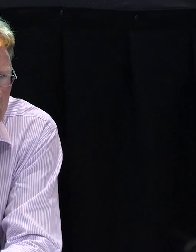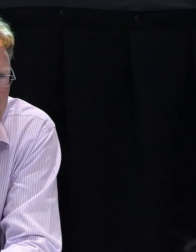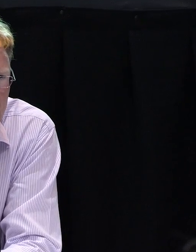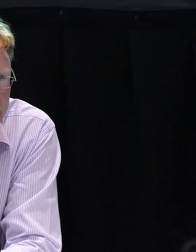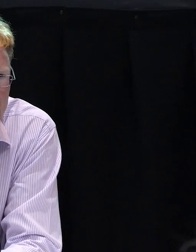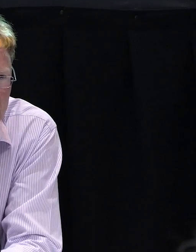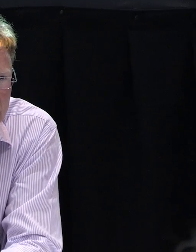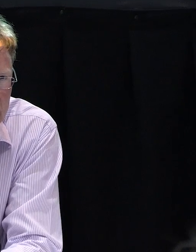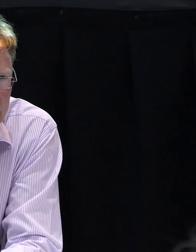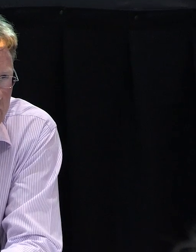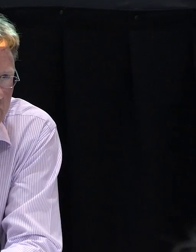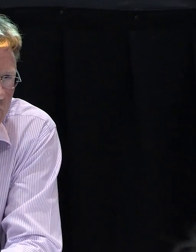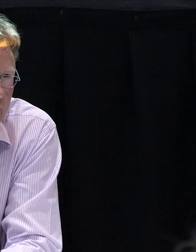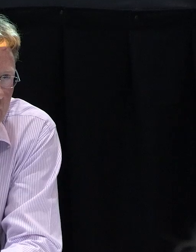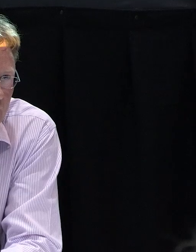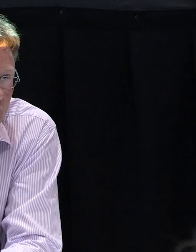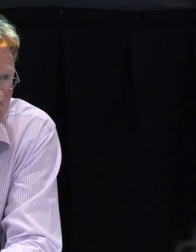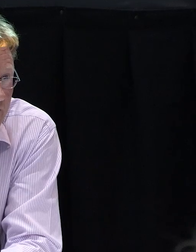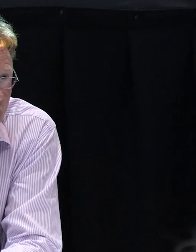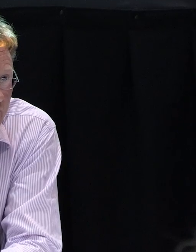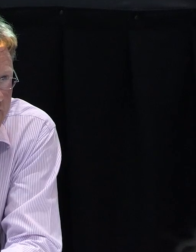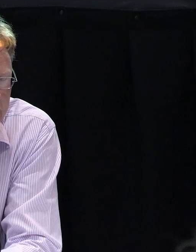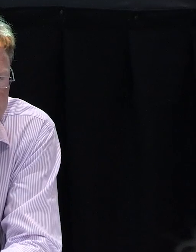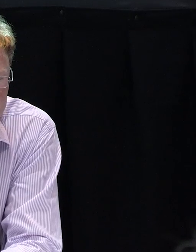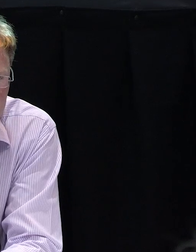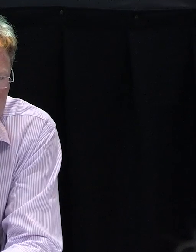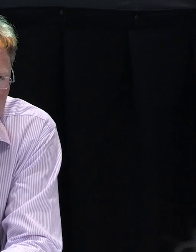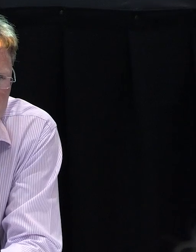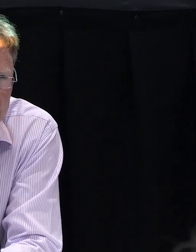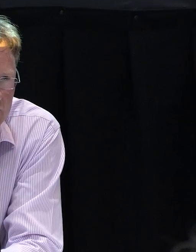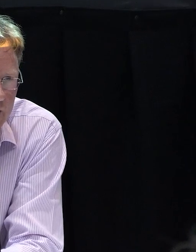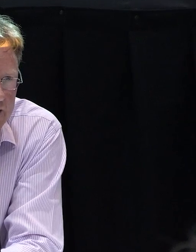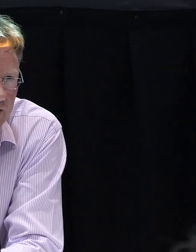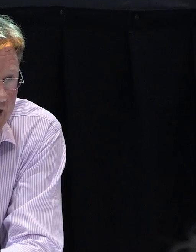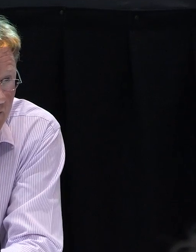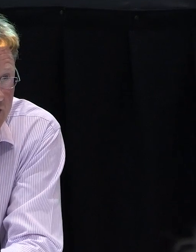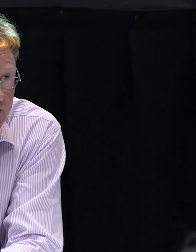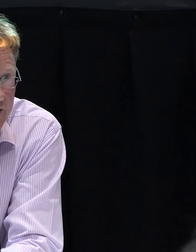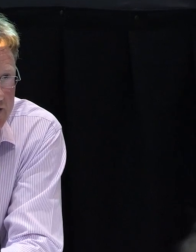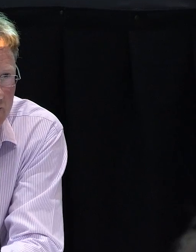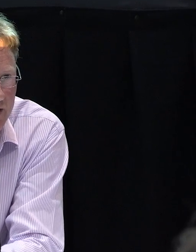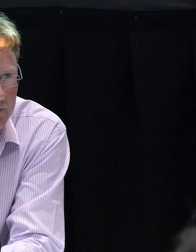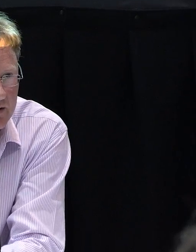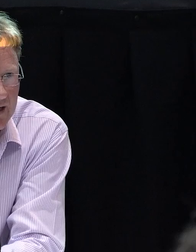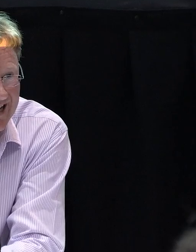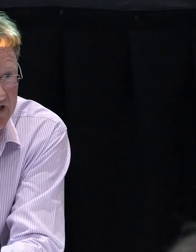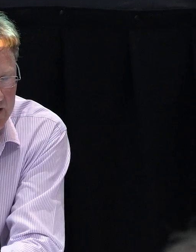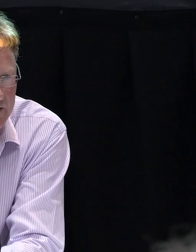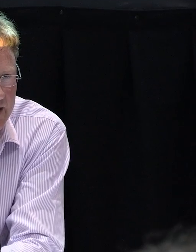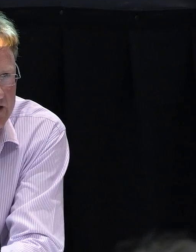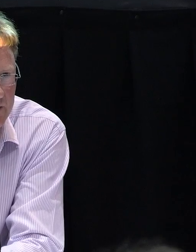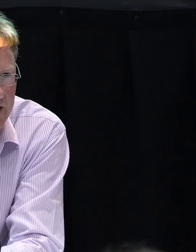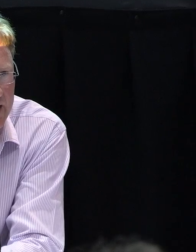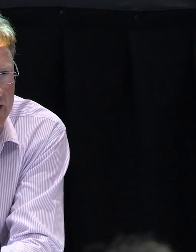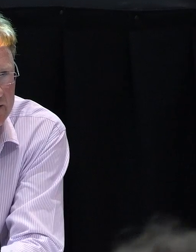small as possible. So essentially, you wouldn't, you might not notice it. Or again, depending on how much it is, it may be that a large